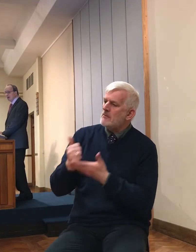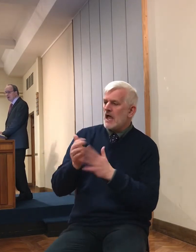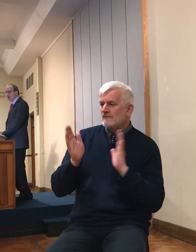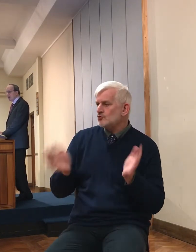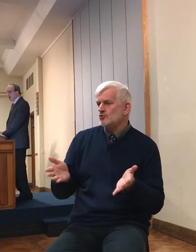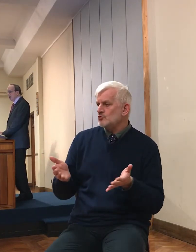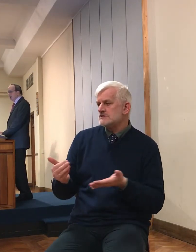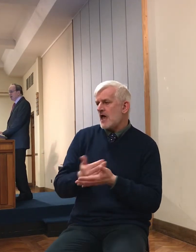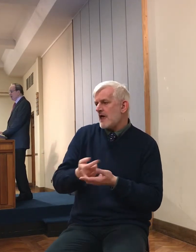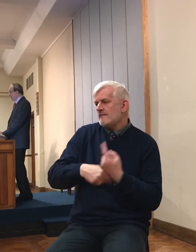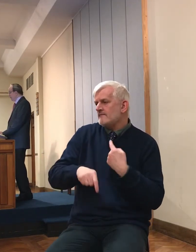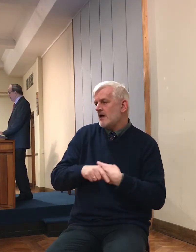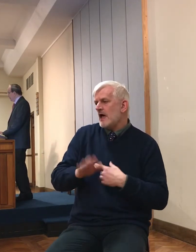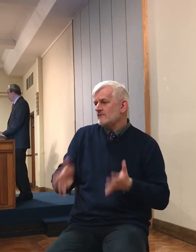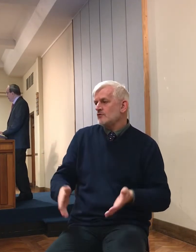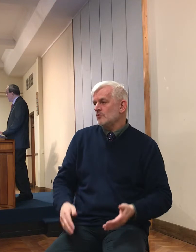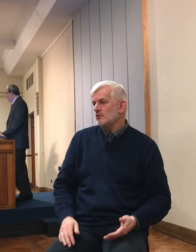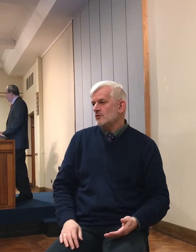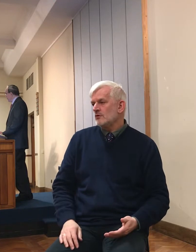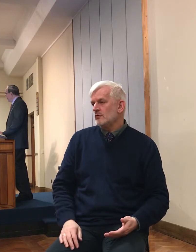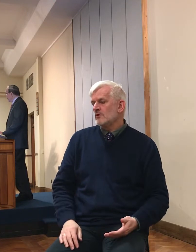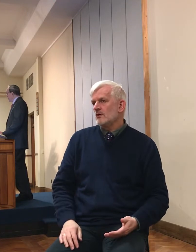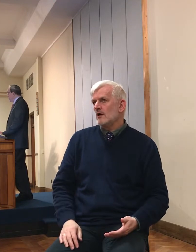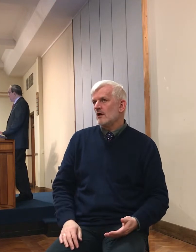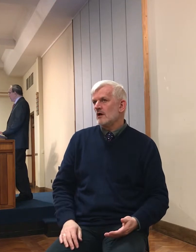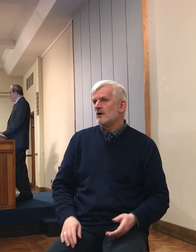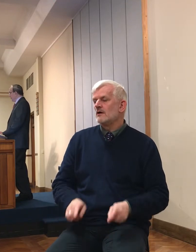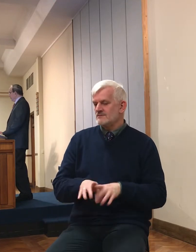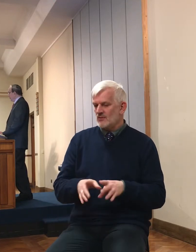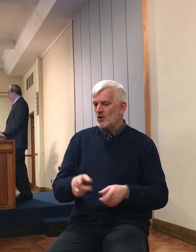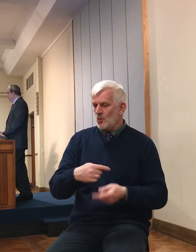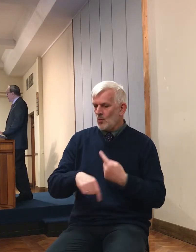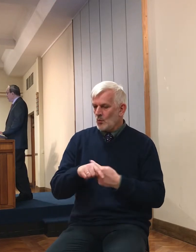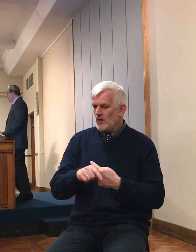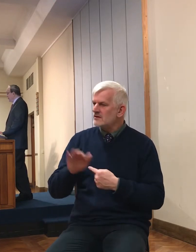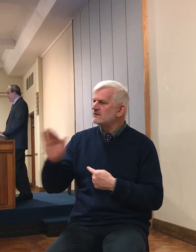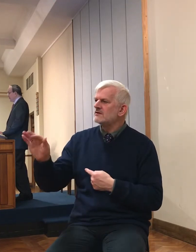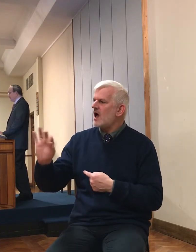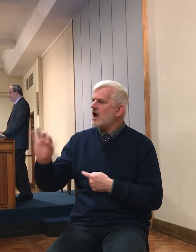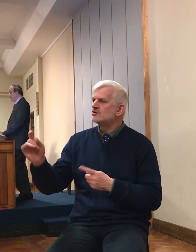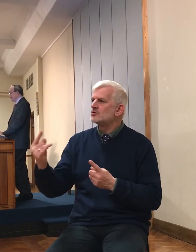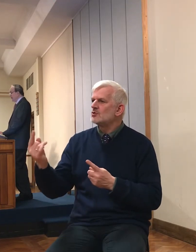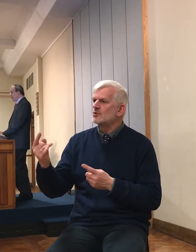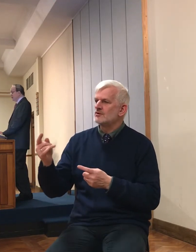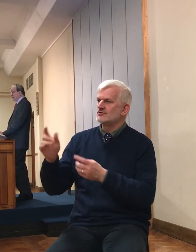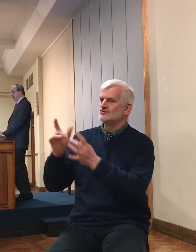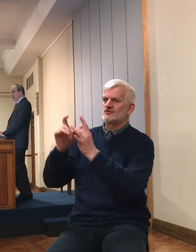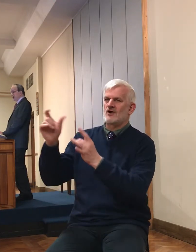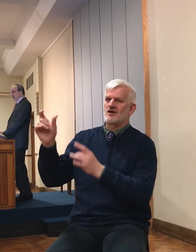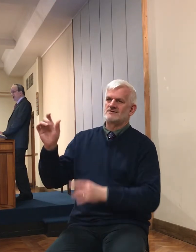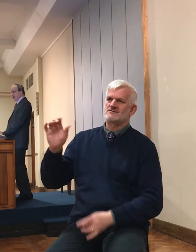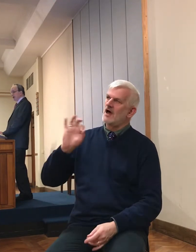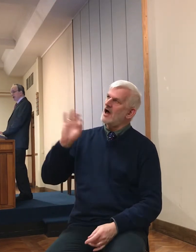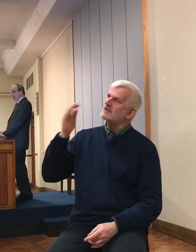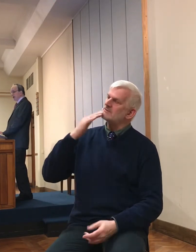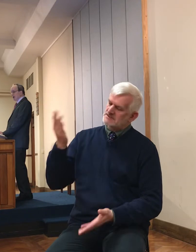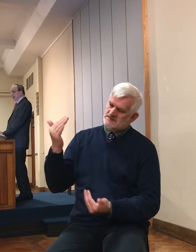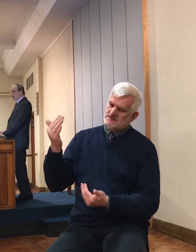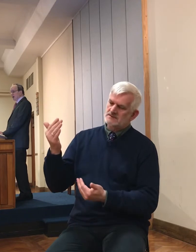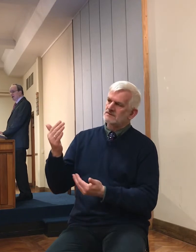save us. So we return to Christ and we receive his defense and protection.